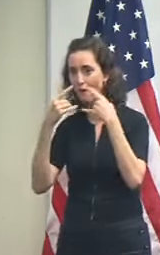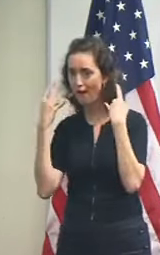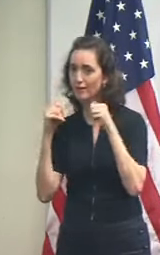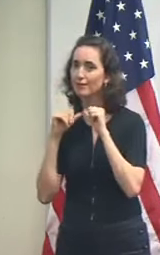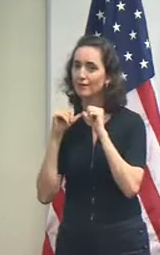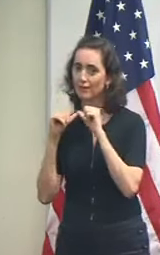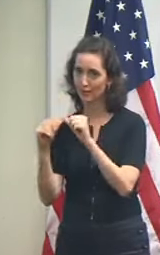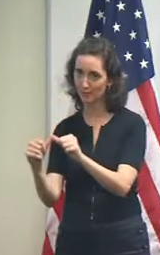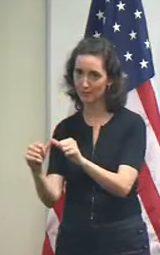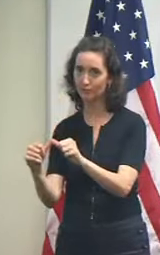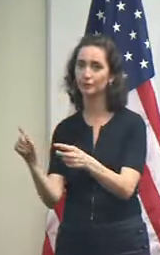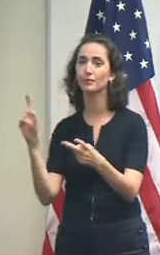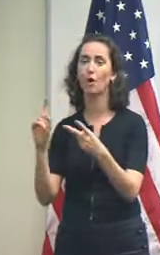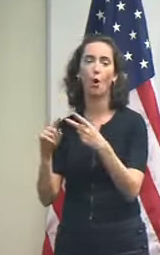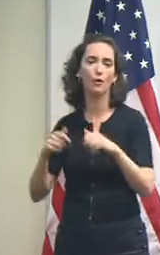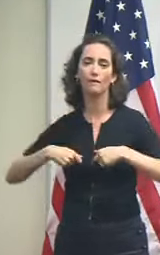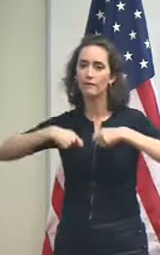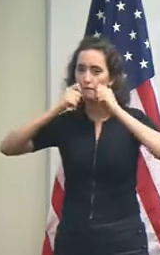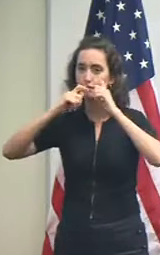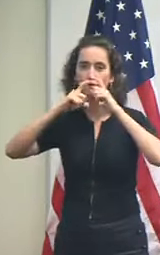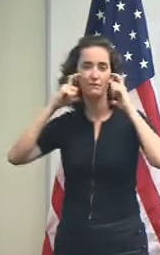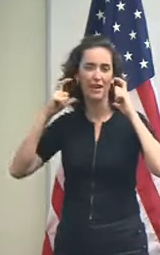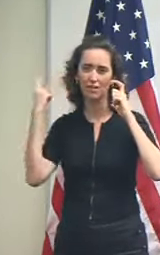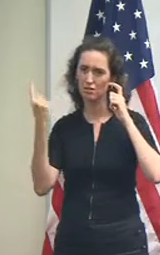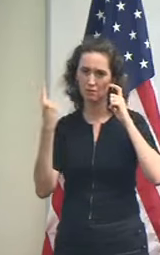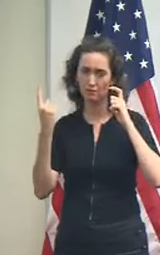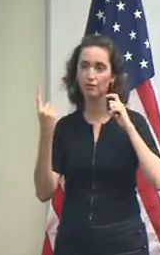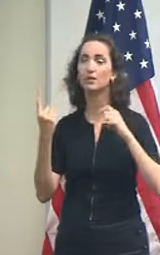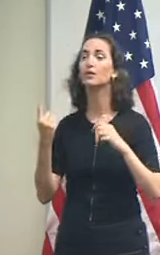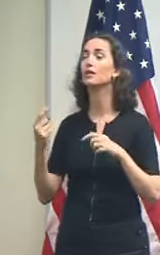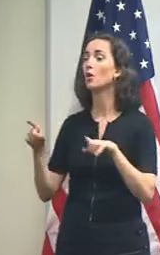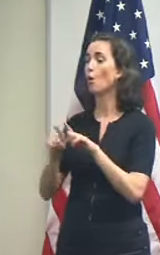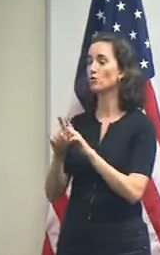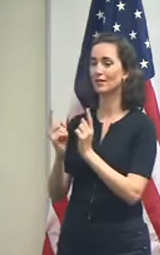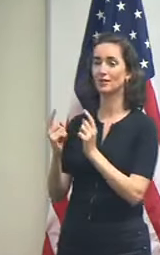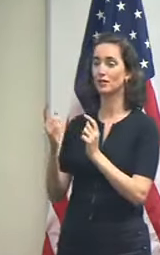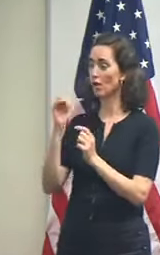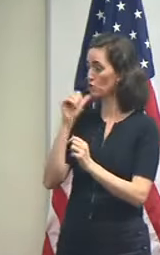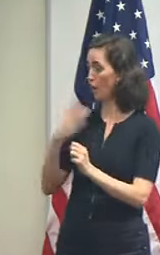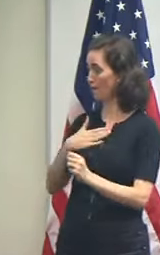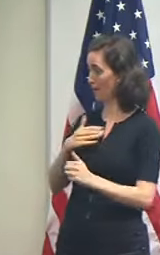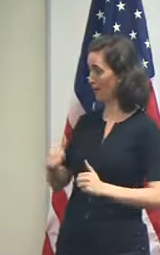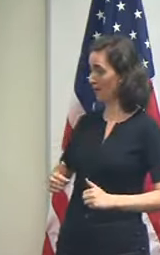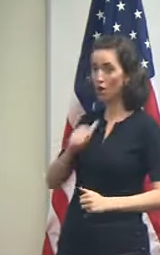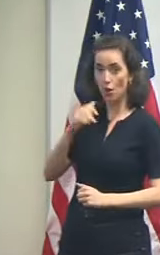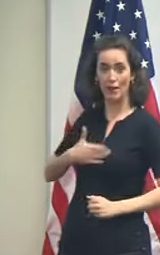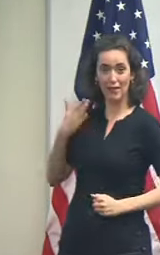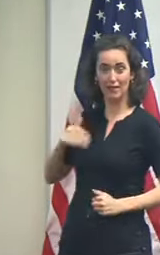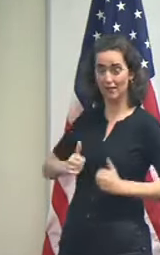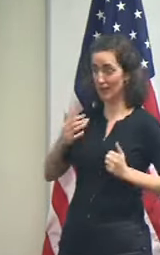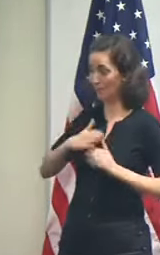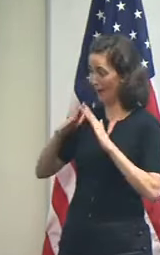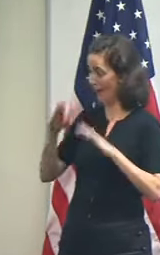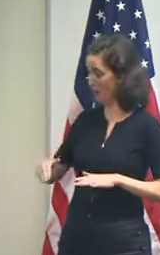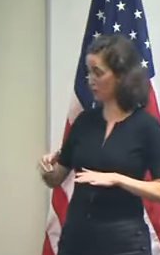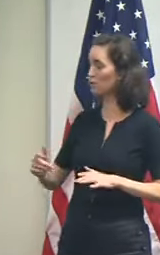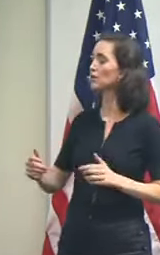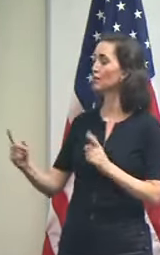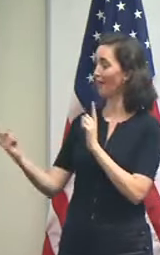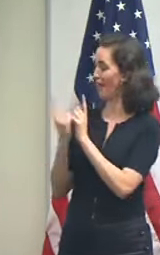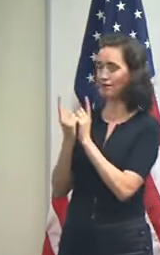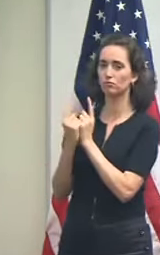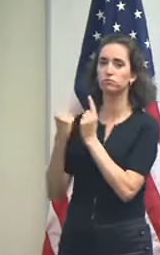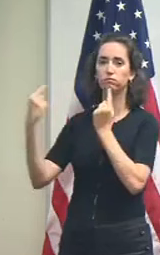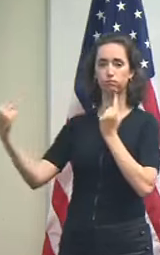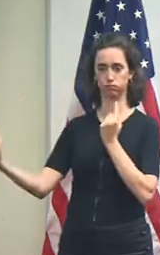face coverings, that we physically distance from people when we're not from the same immediate household, that we